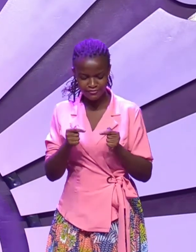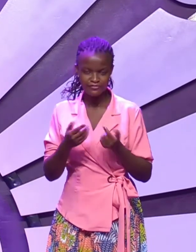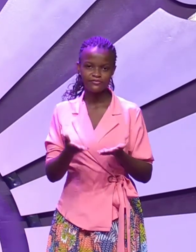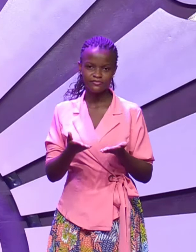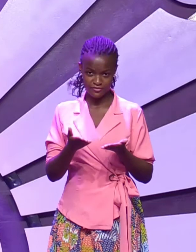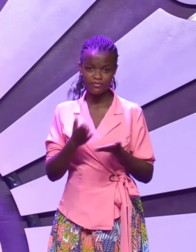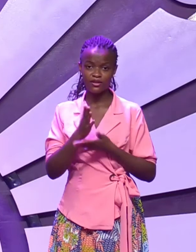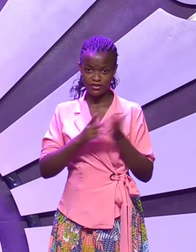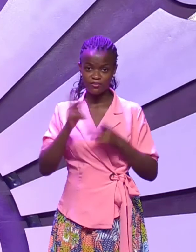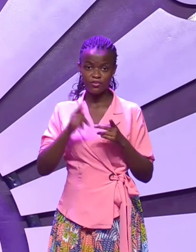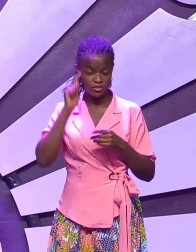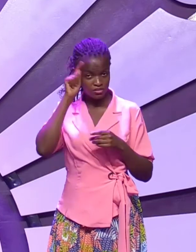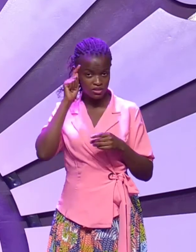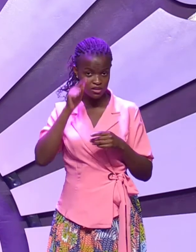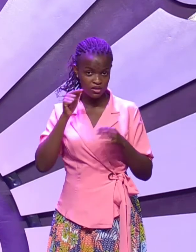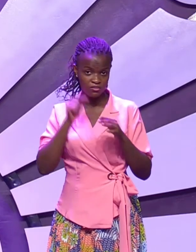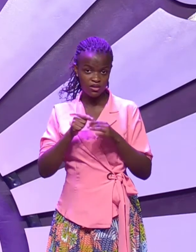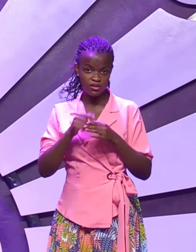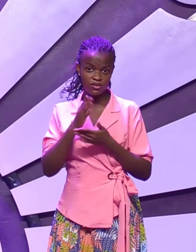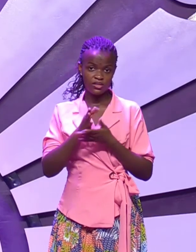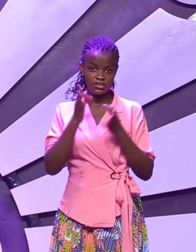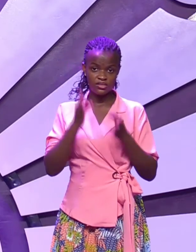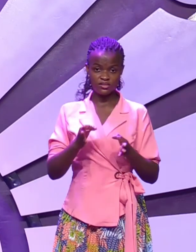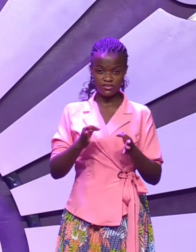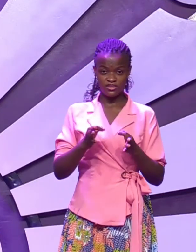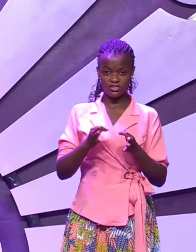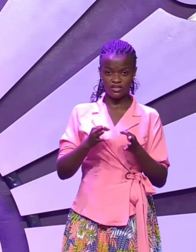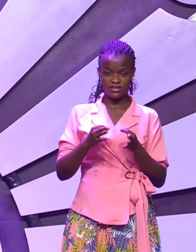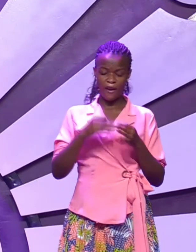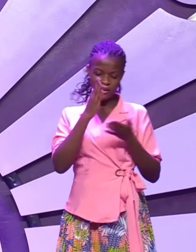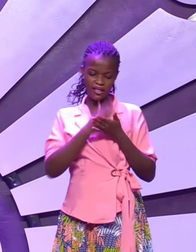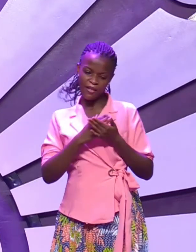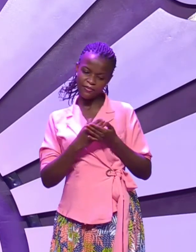now some people think that the thorn was a physical disability in the life of Paul